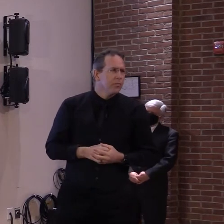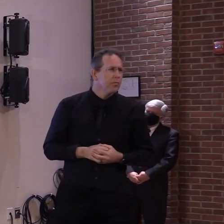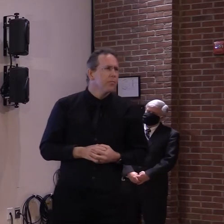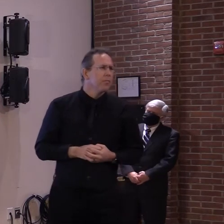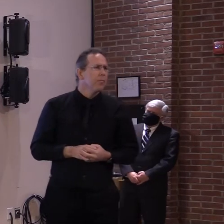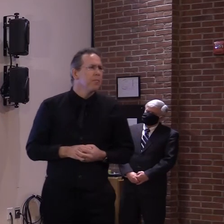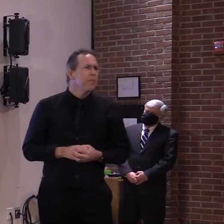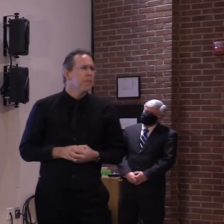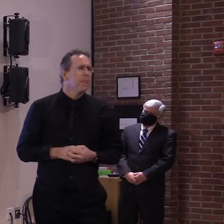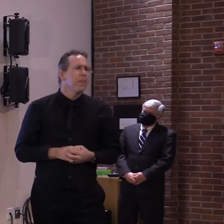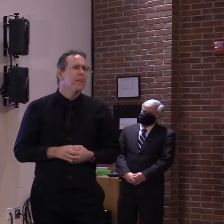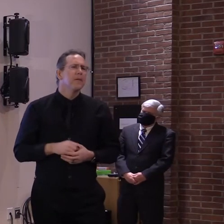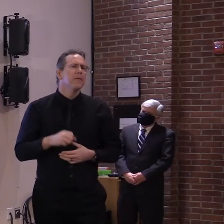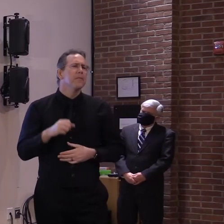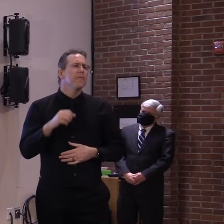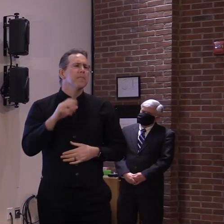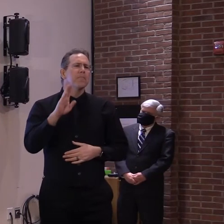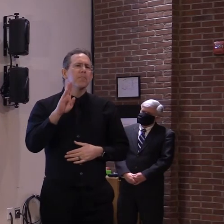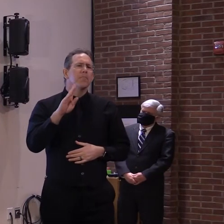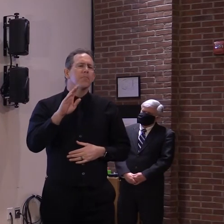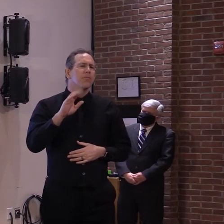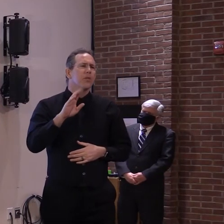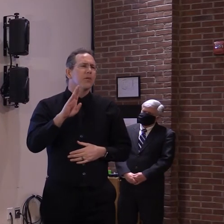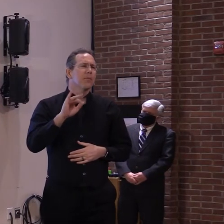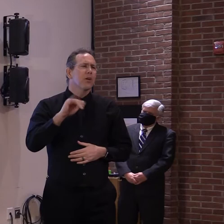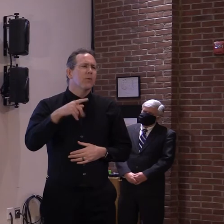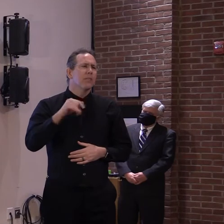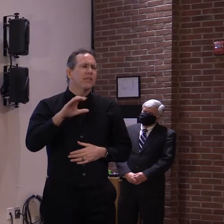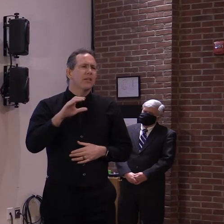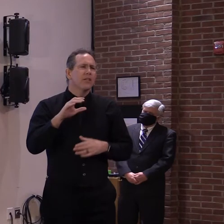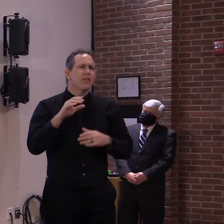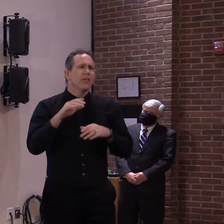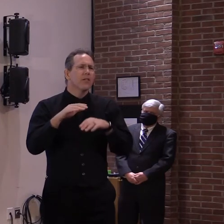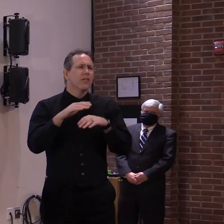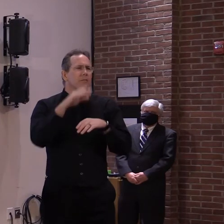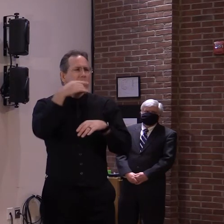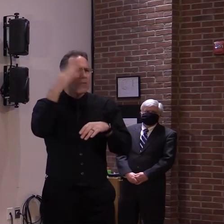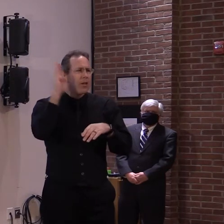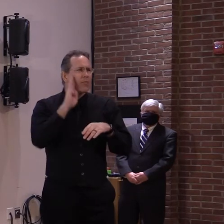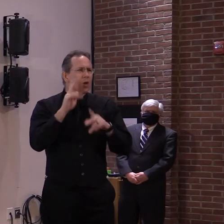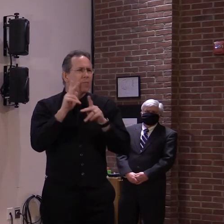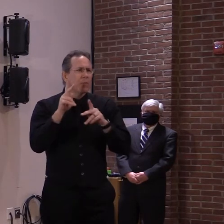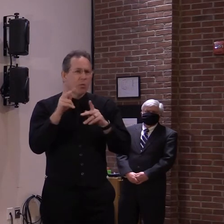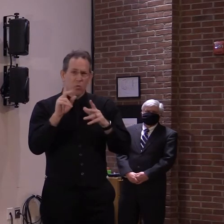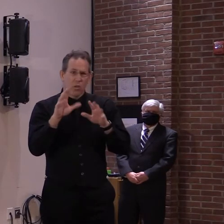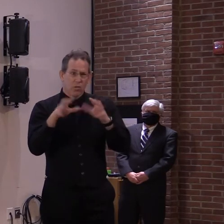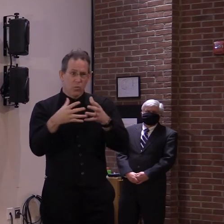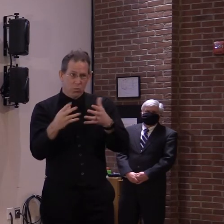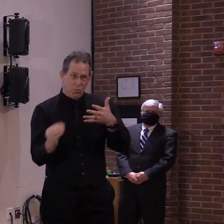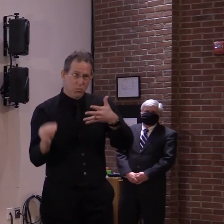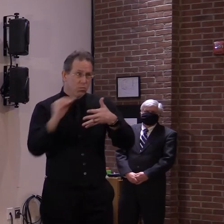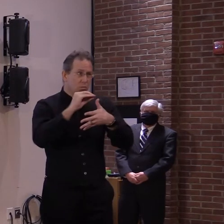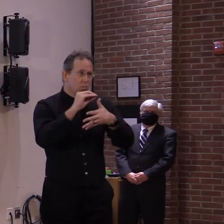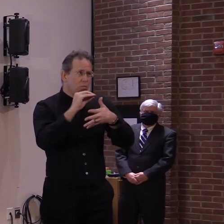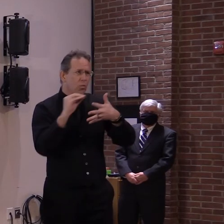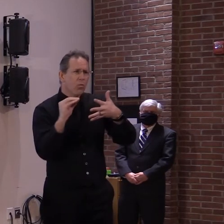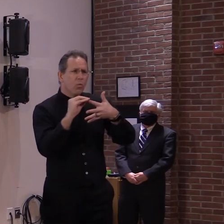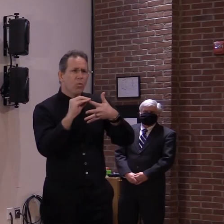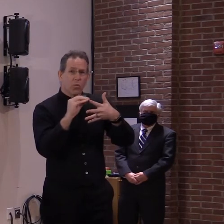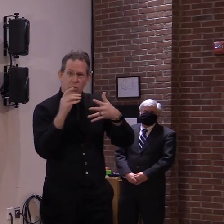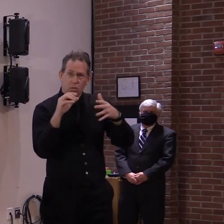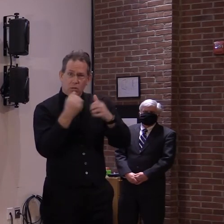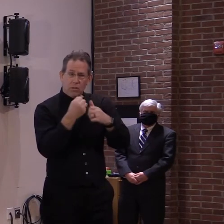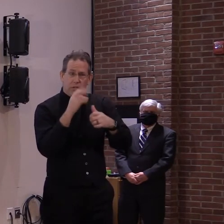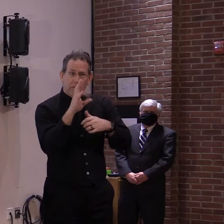would they, are they in that next band then with the, um, um, with the under 65 group? So